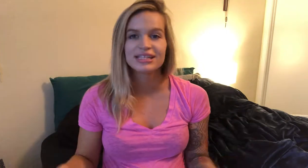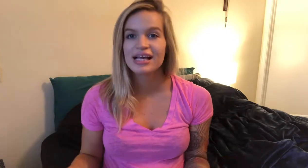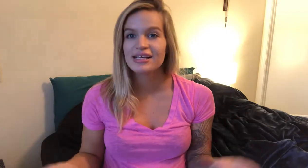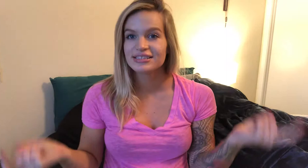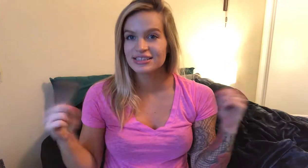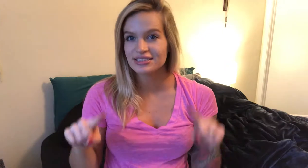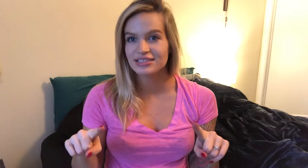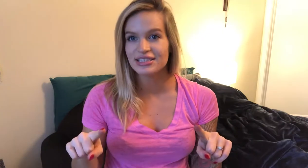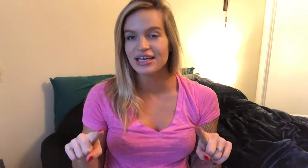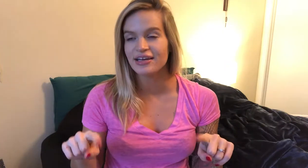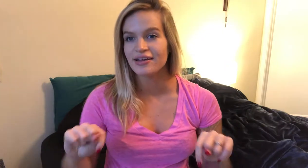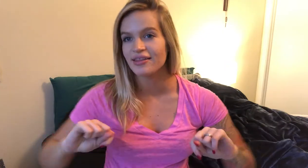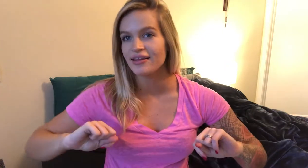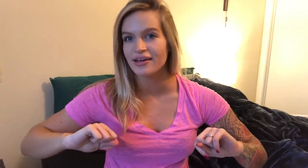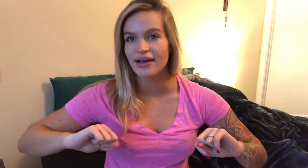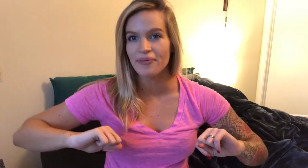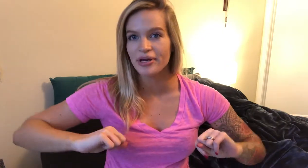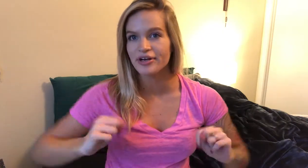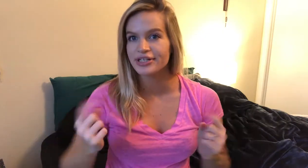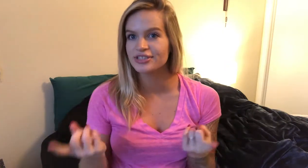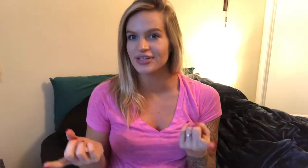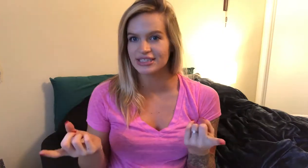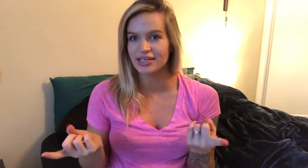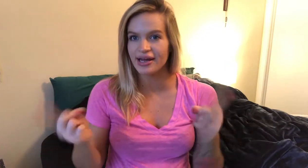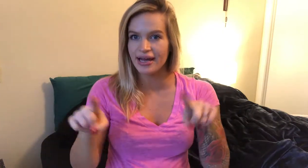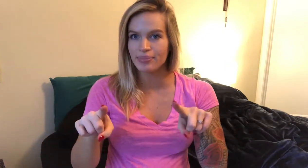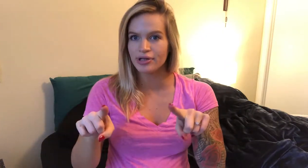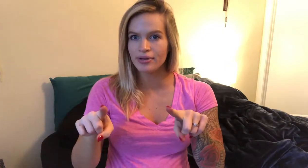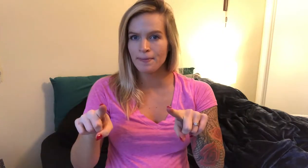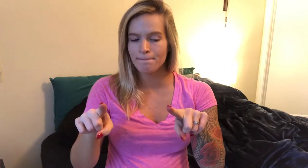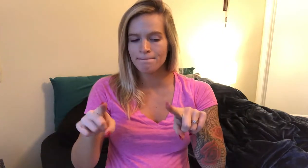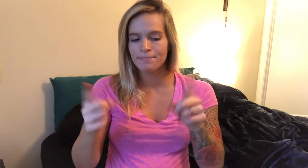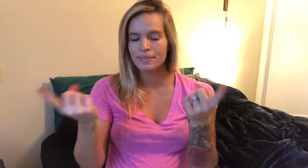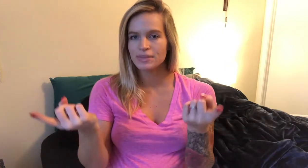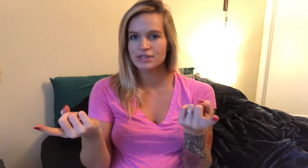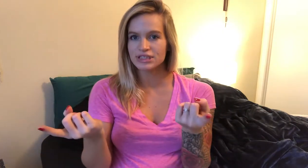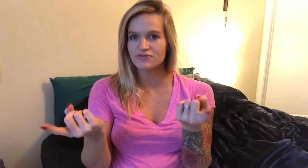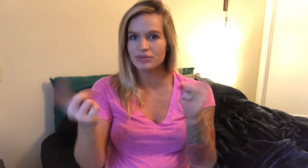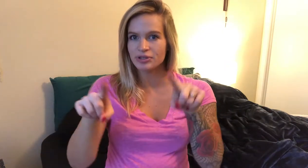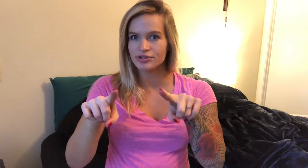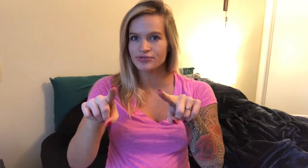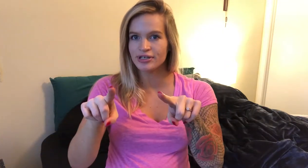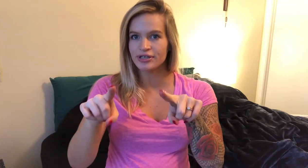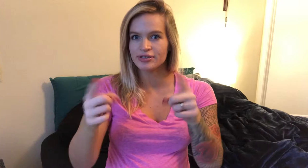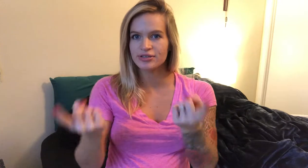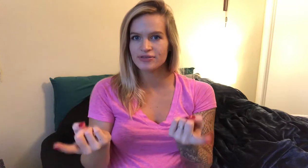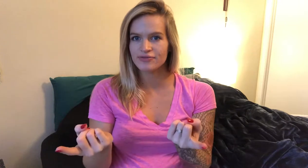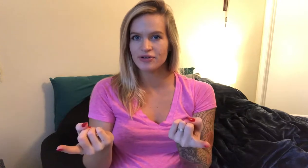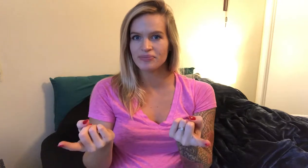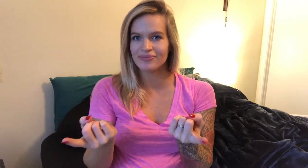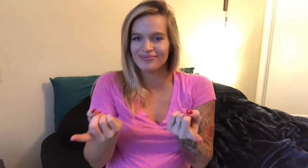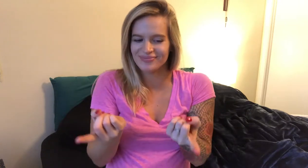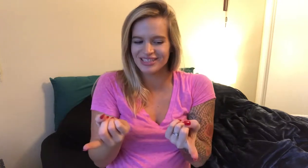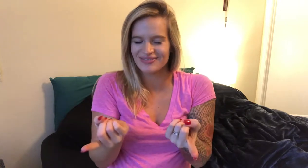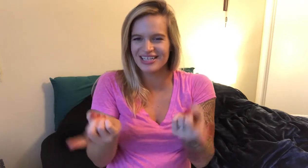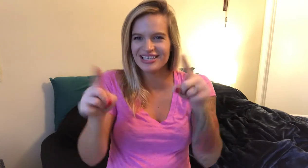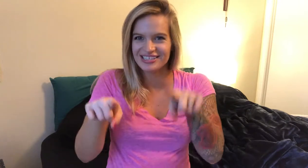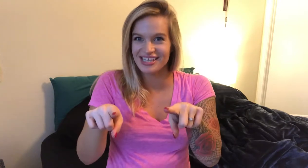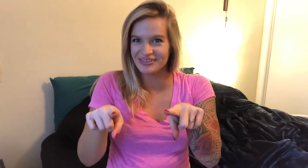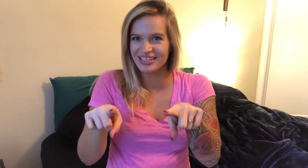since the day they got married. So I signed happen just flip your two fingers from this way to that way